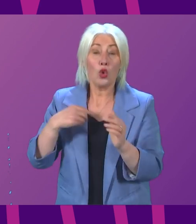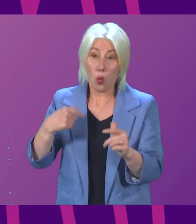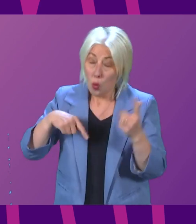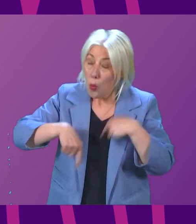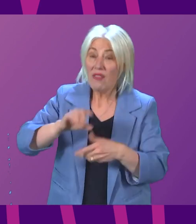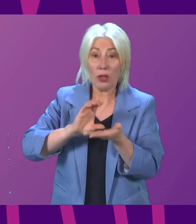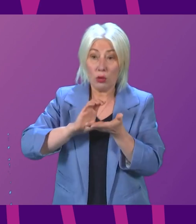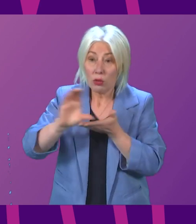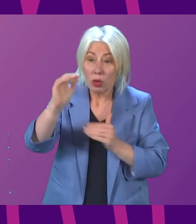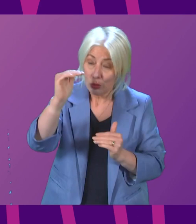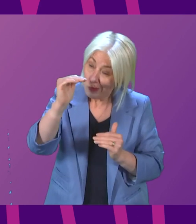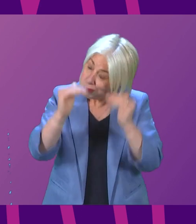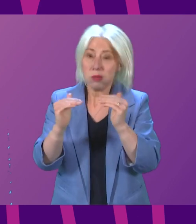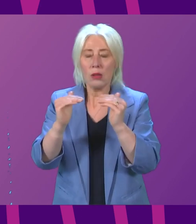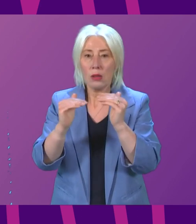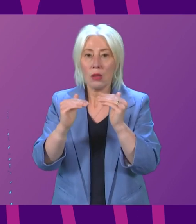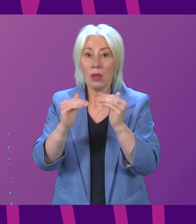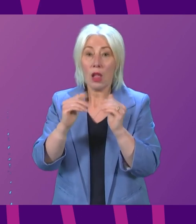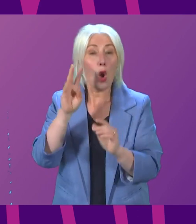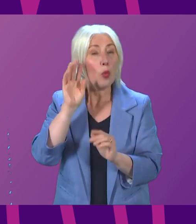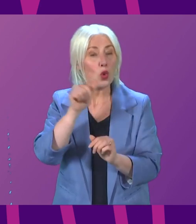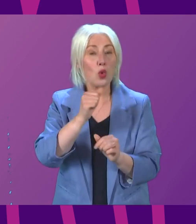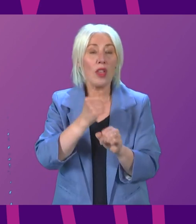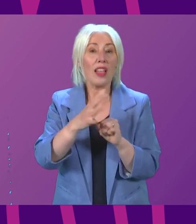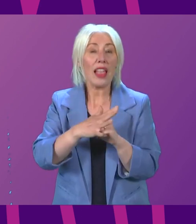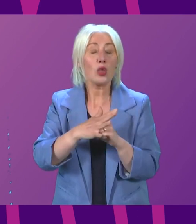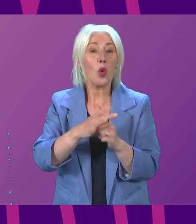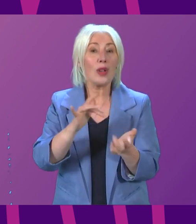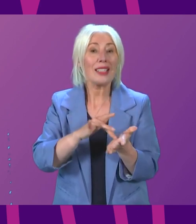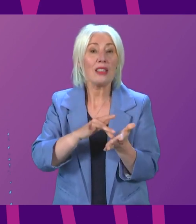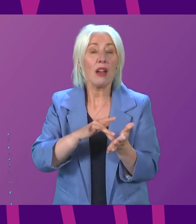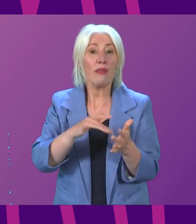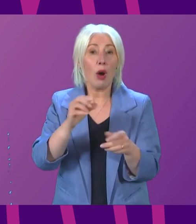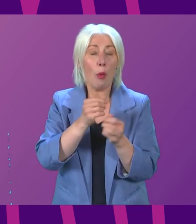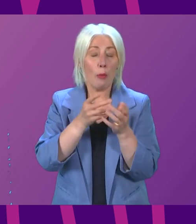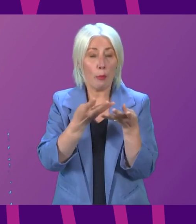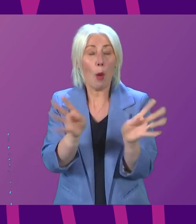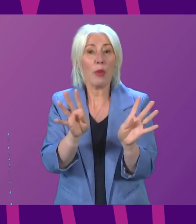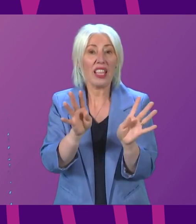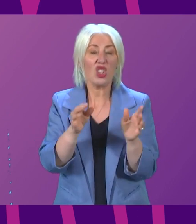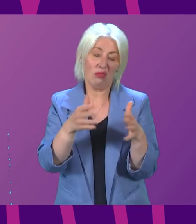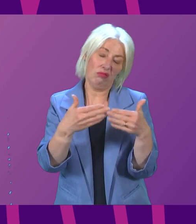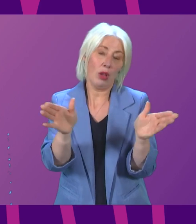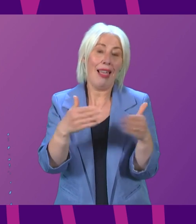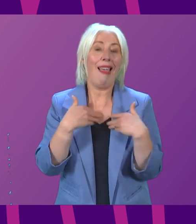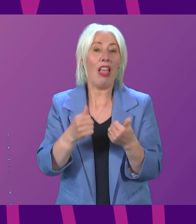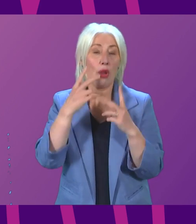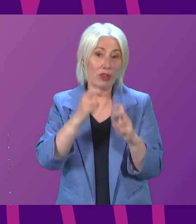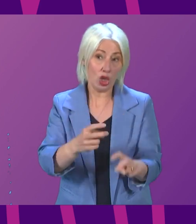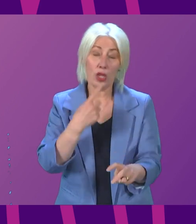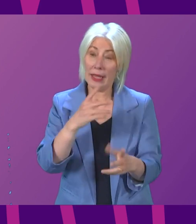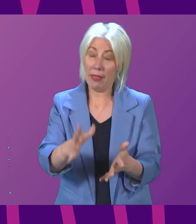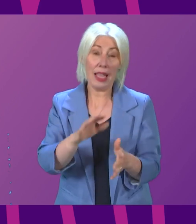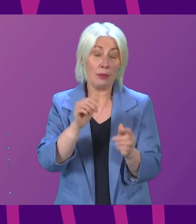austerity that we heard the Glasgow Centre for Population Health Research say it has caused a stalling in improved